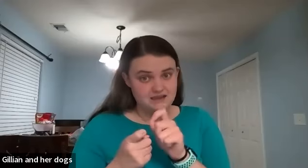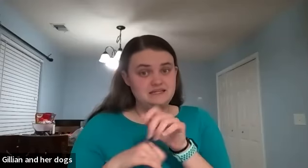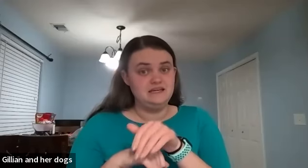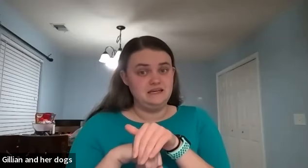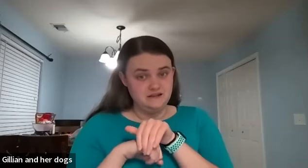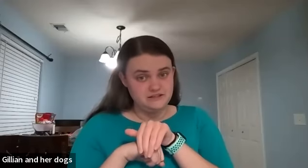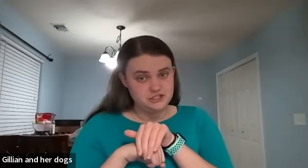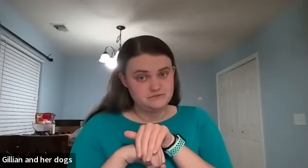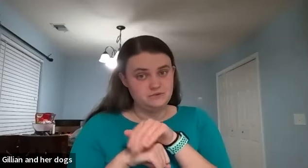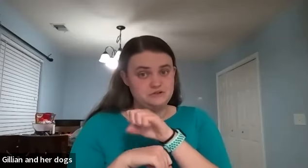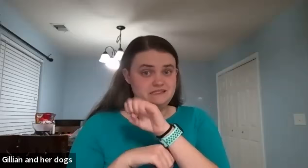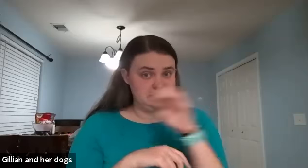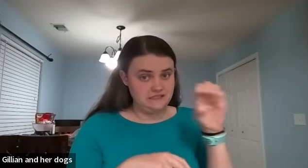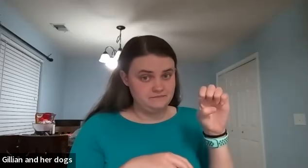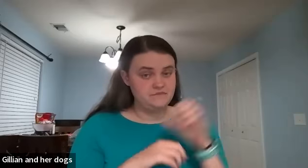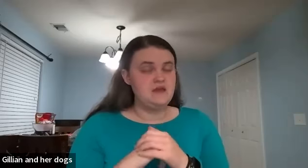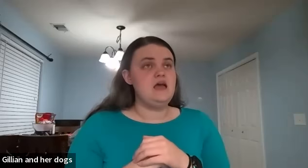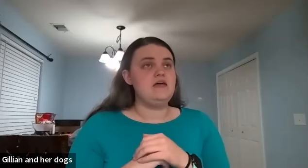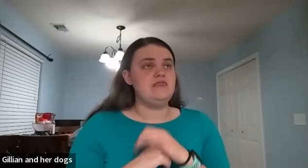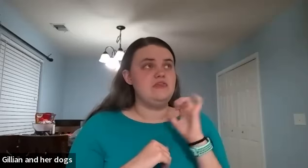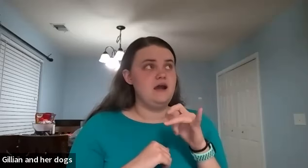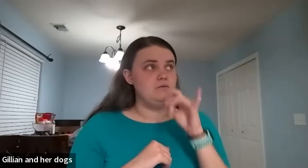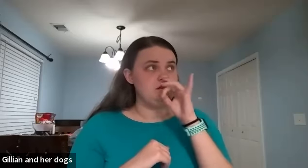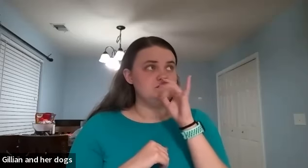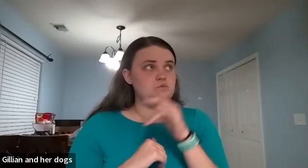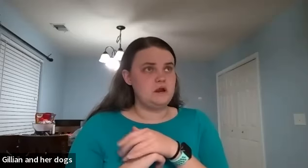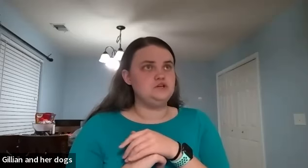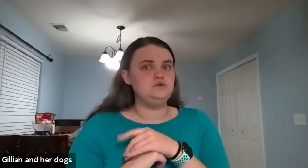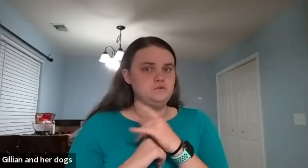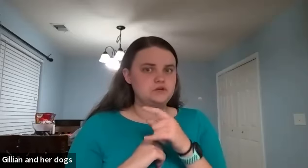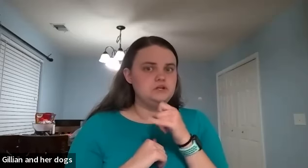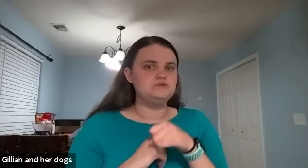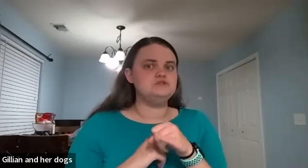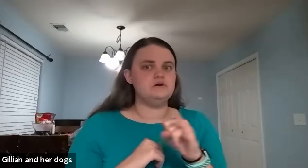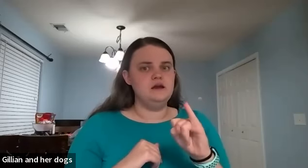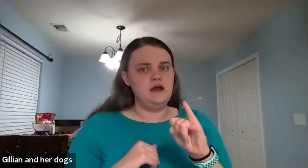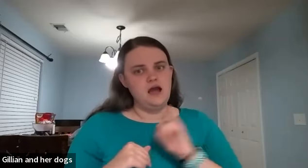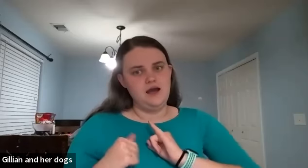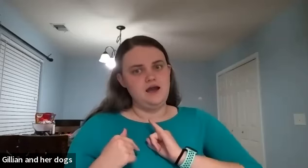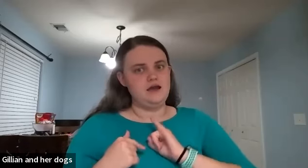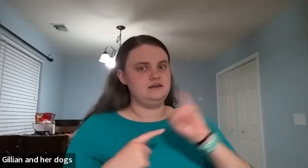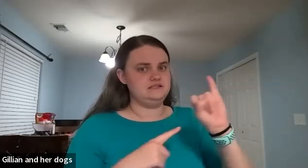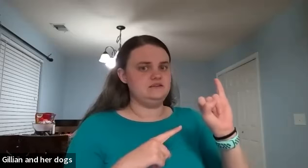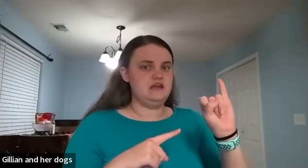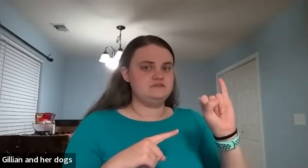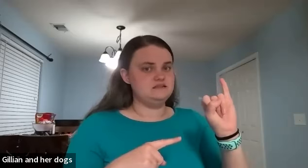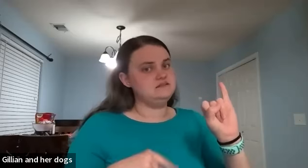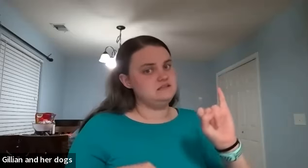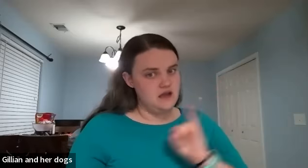english or c and that one is where you would use your i because like they have signs like this like